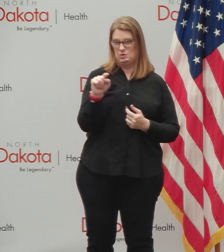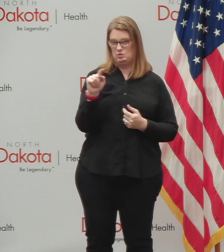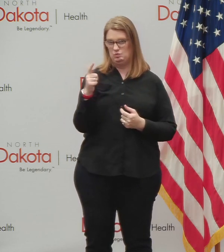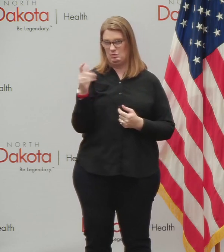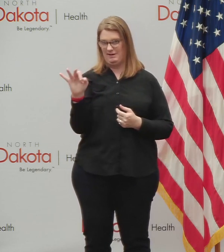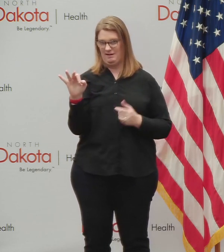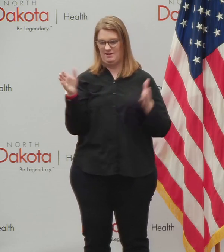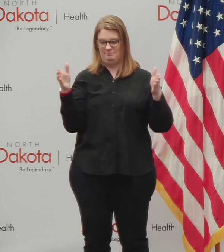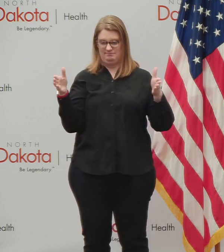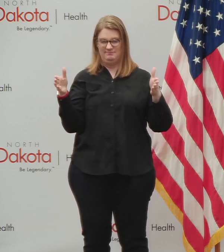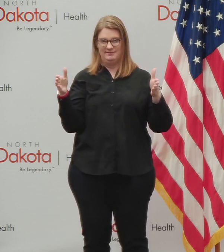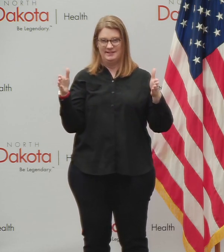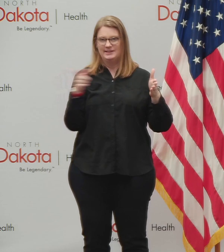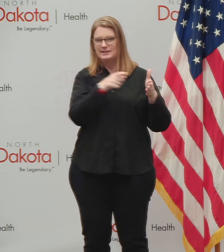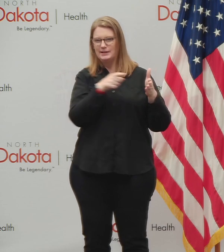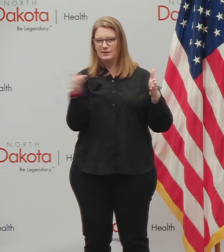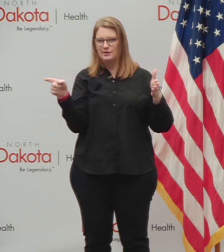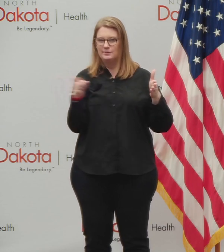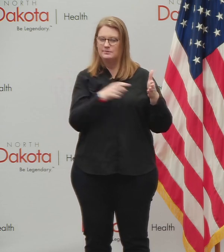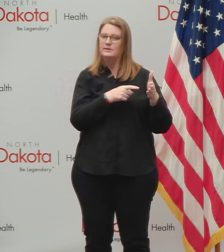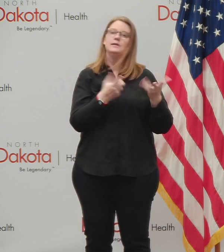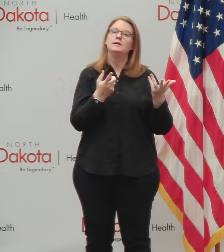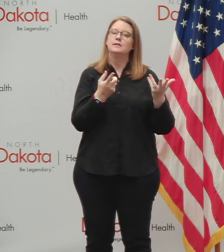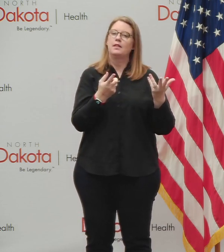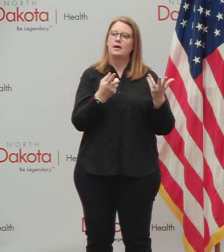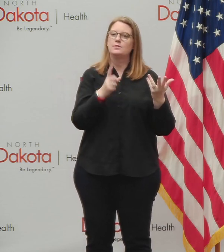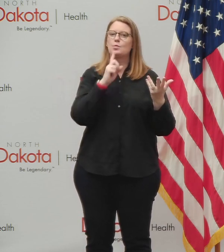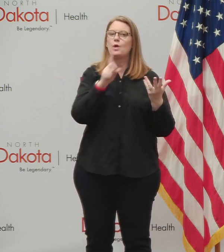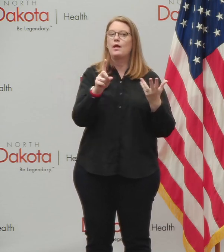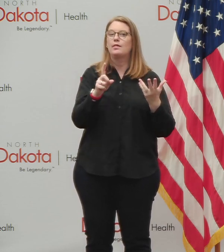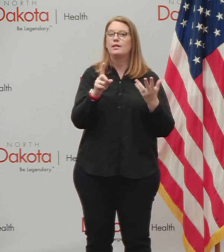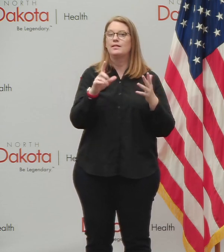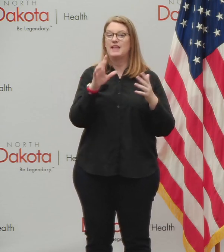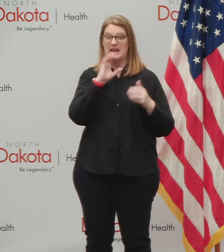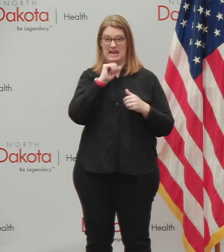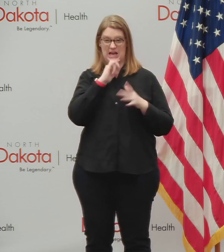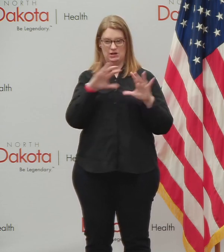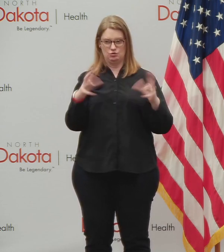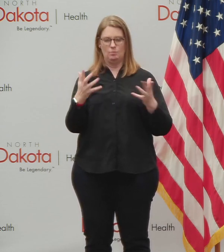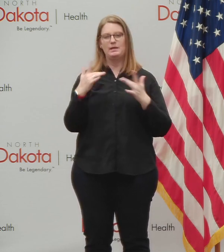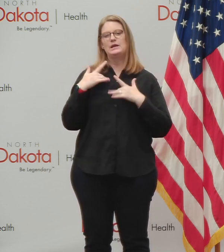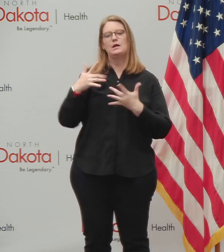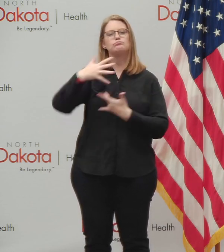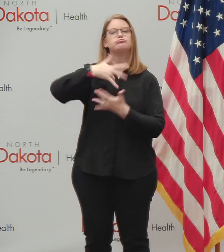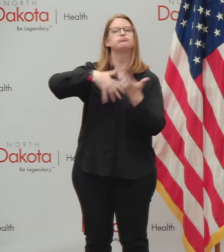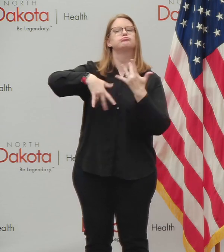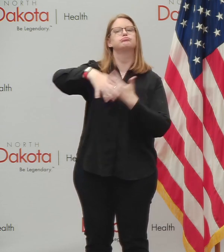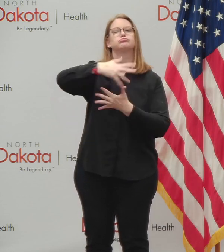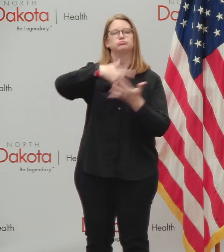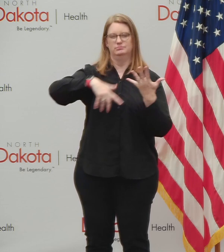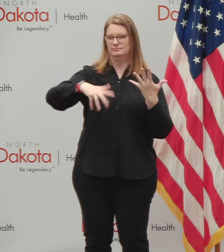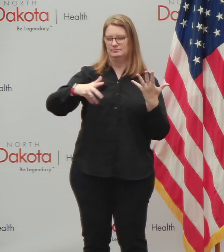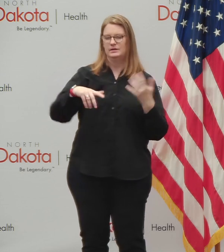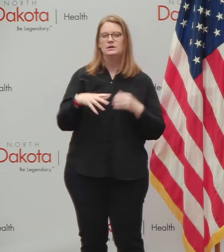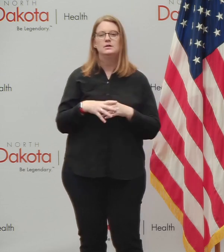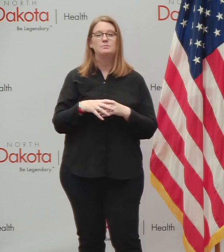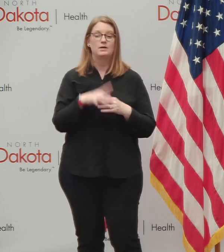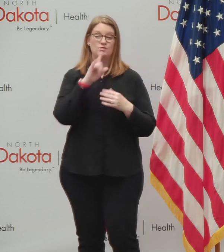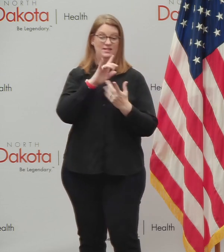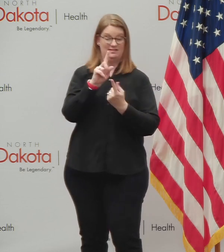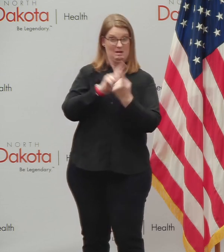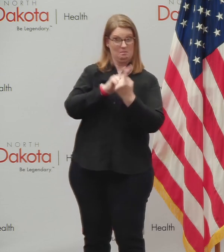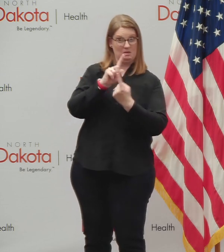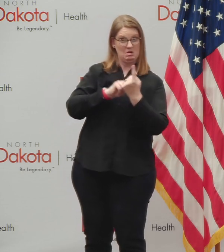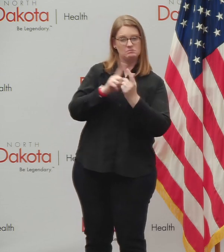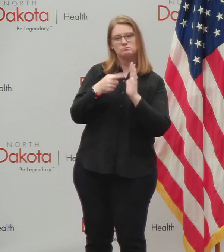age group that all of us might remember in our lives. Uh, but within that, if we can have peers, uh, being, uh, examples to peers, that